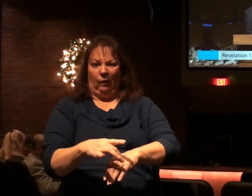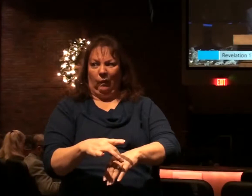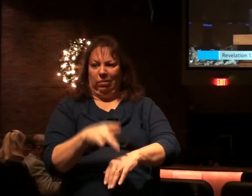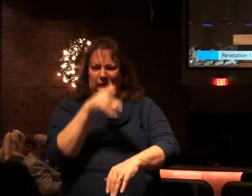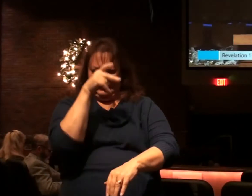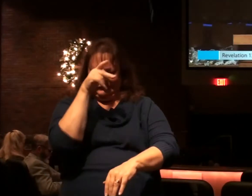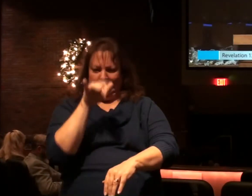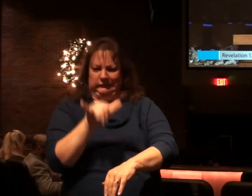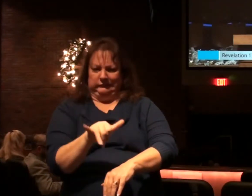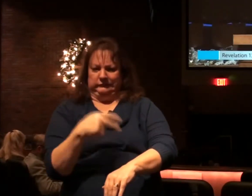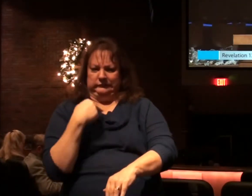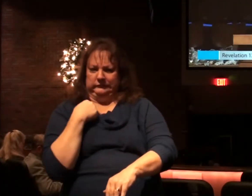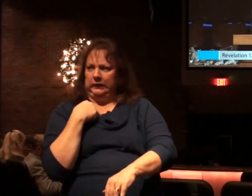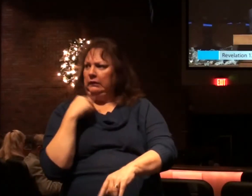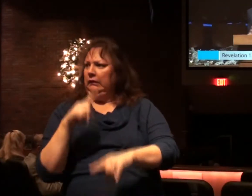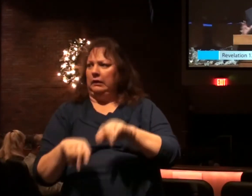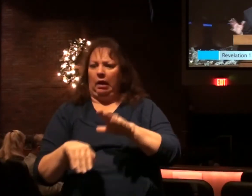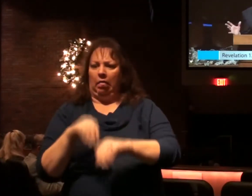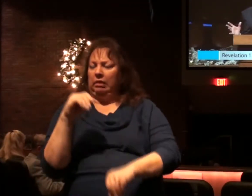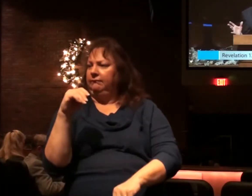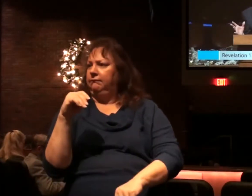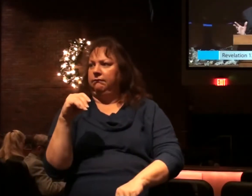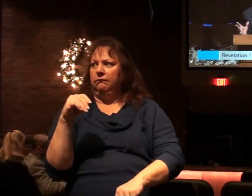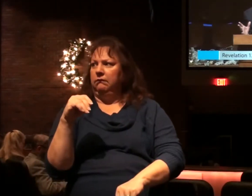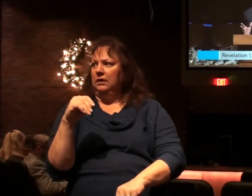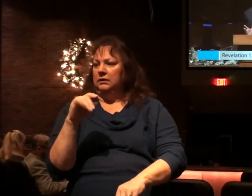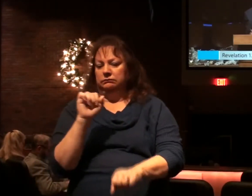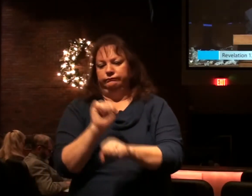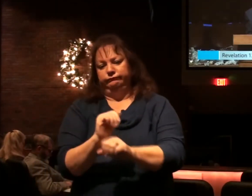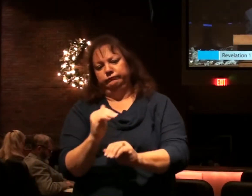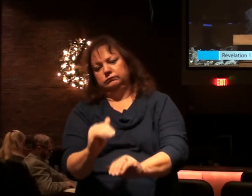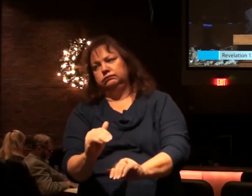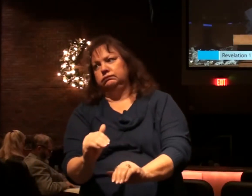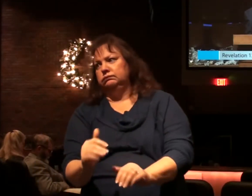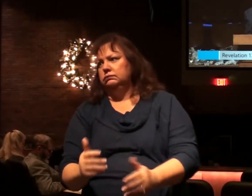he confined, and his work is confined.